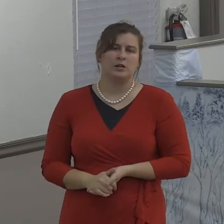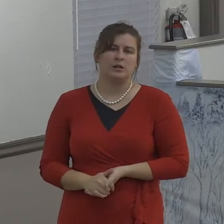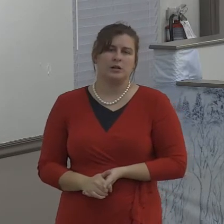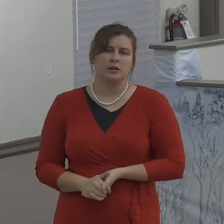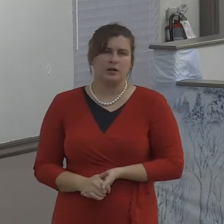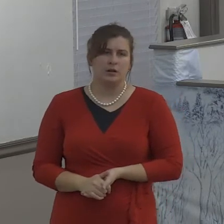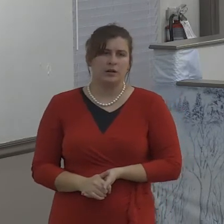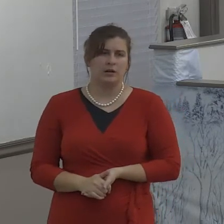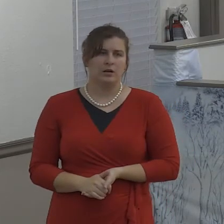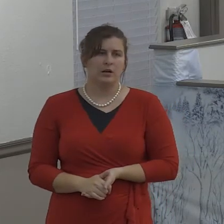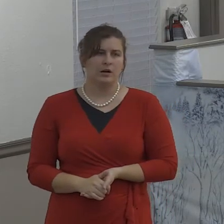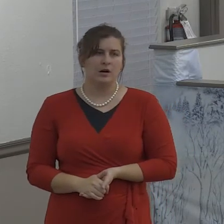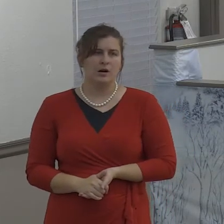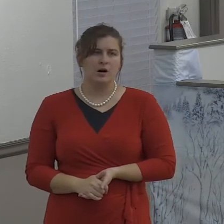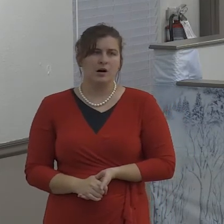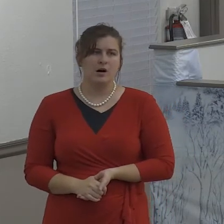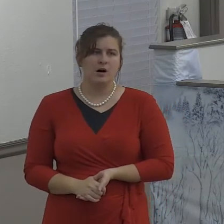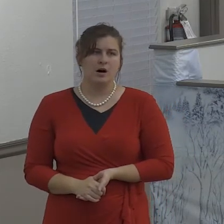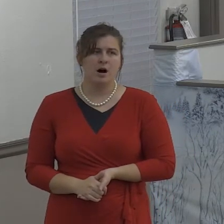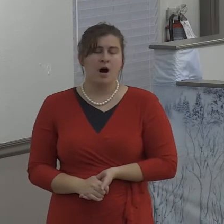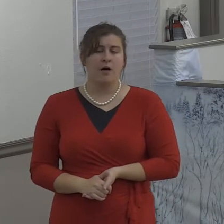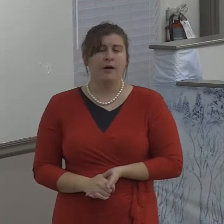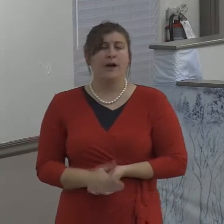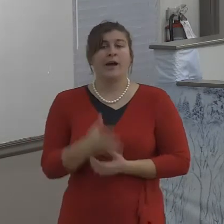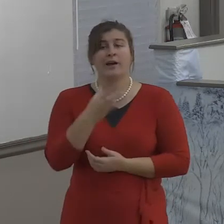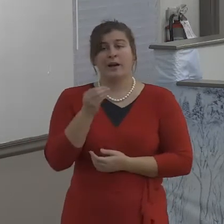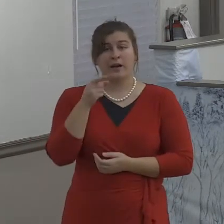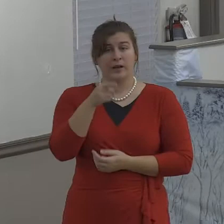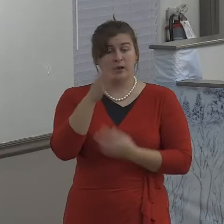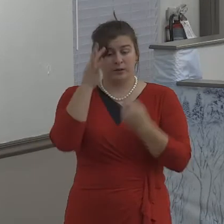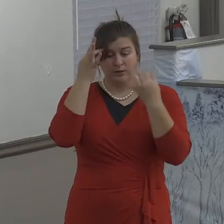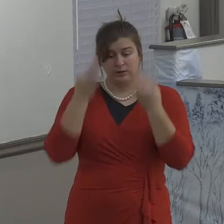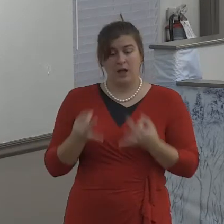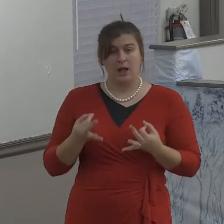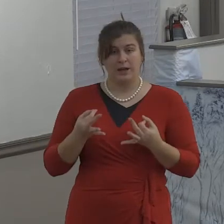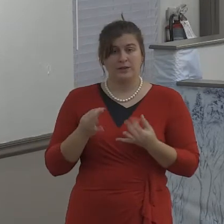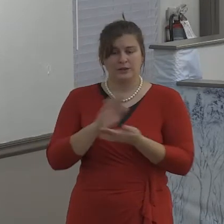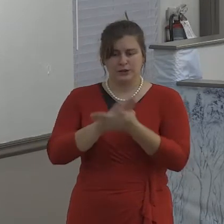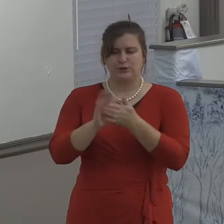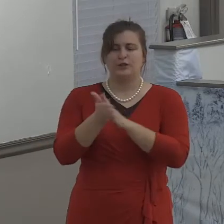don't demand some kind of penalty to be paid.